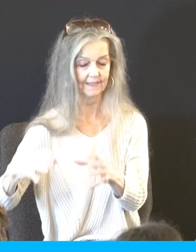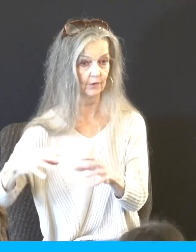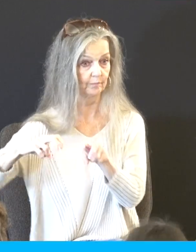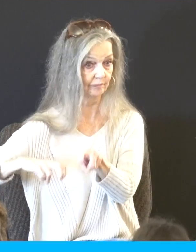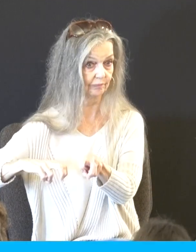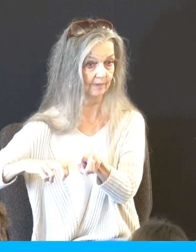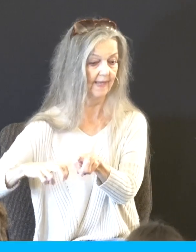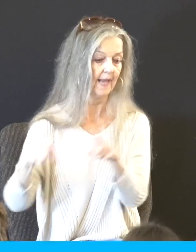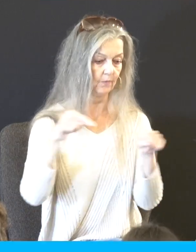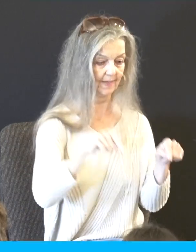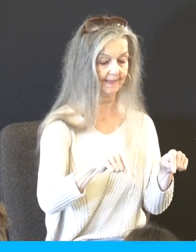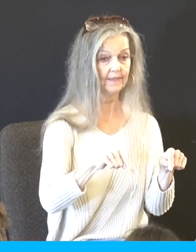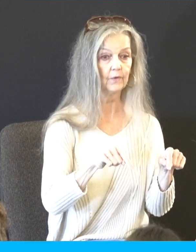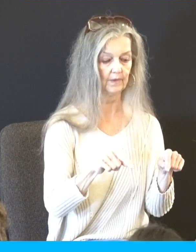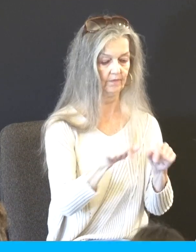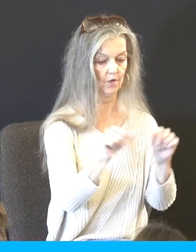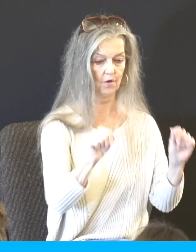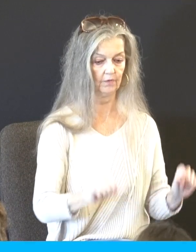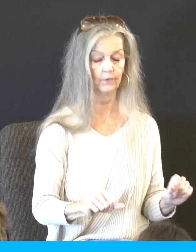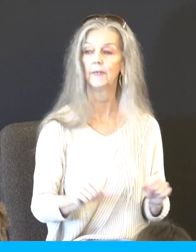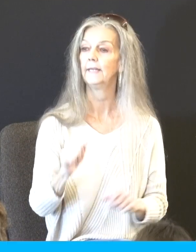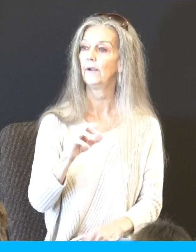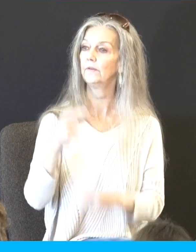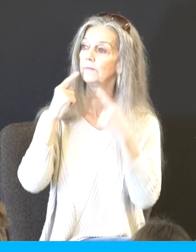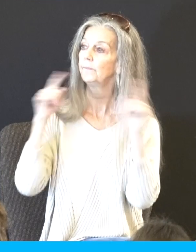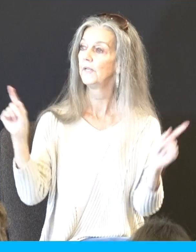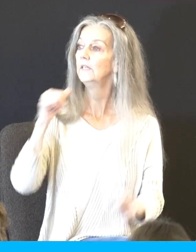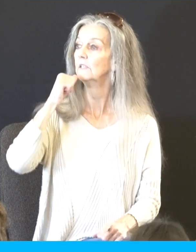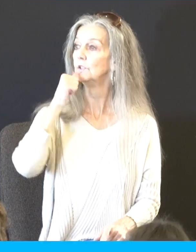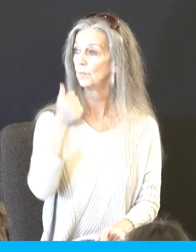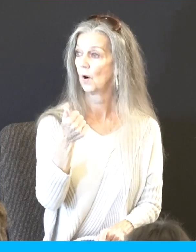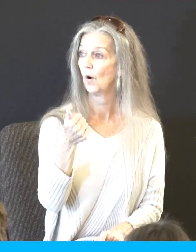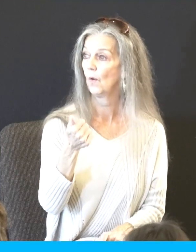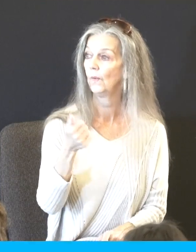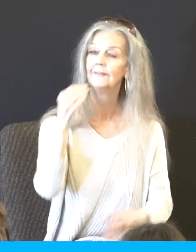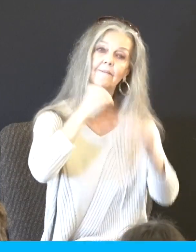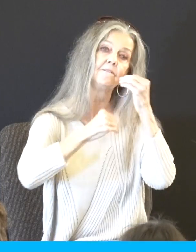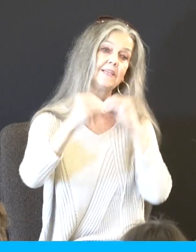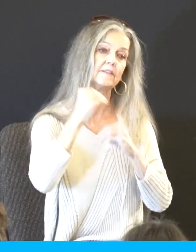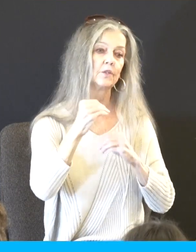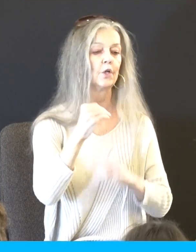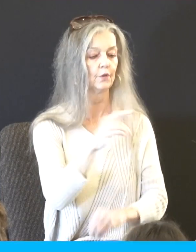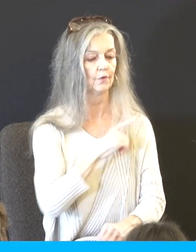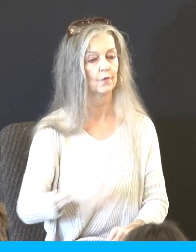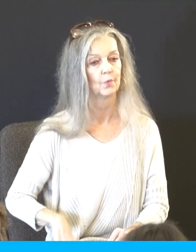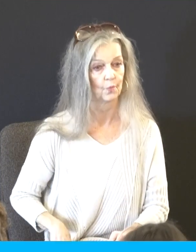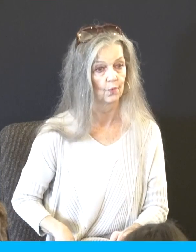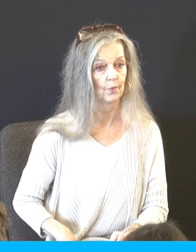before it and Aaron made proclamation and said, tomorrow is a feast to the Lord. And so they rose up early in